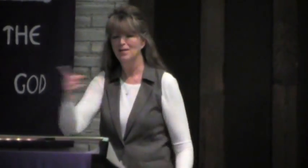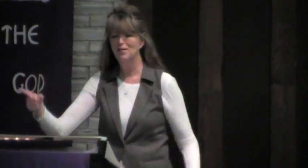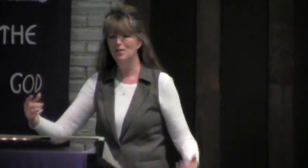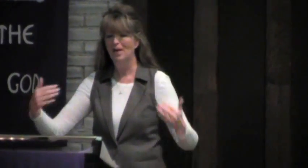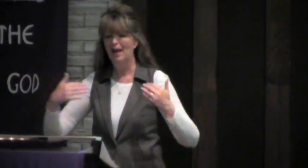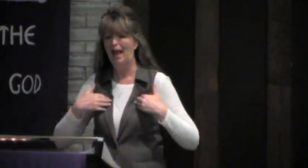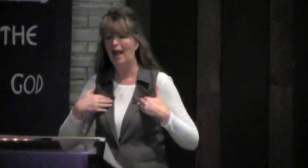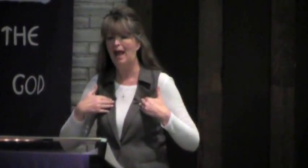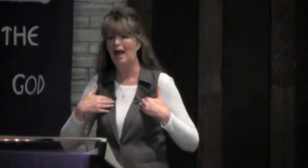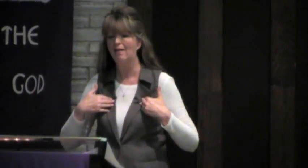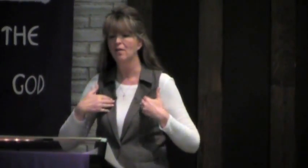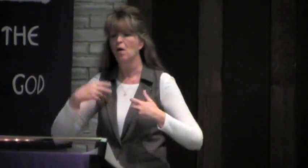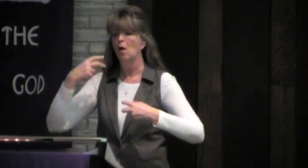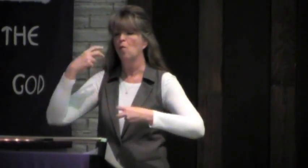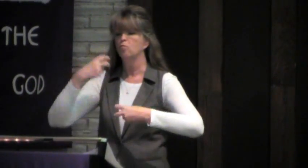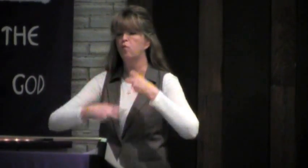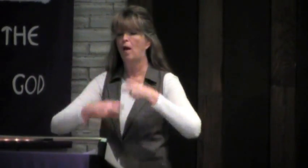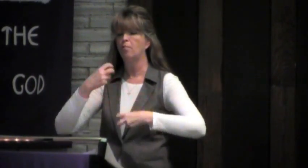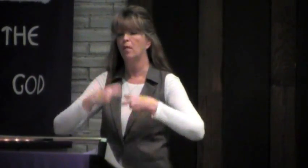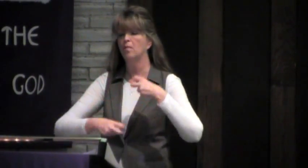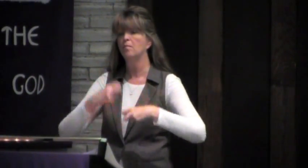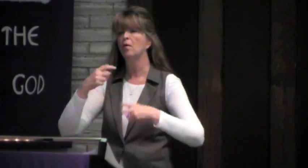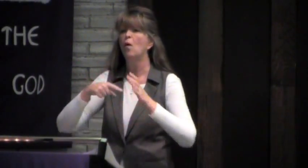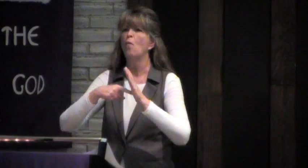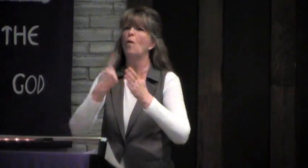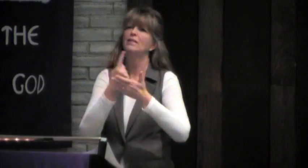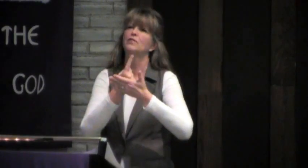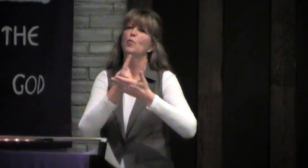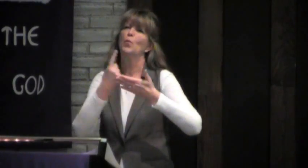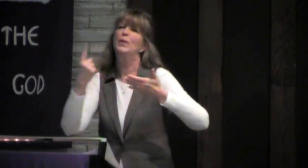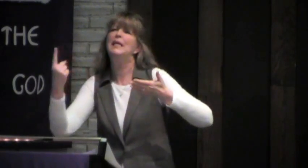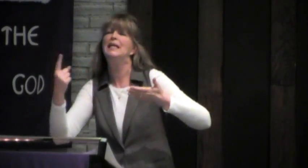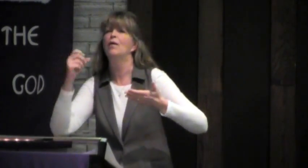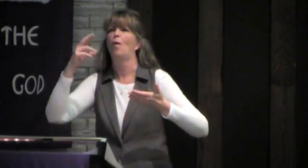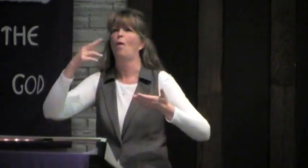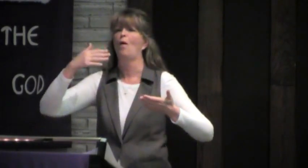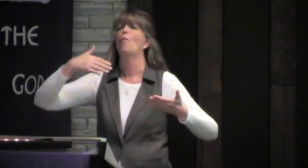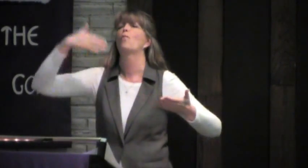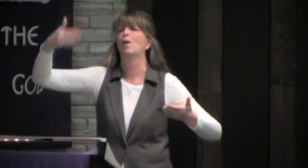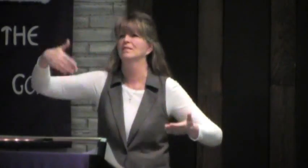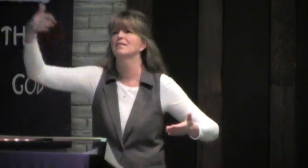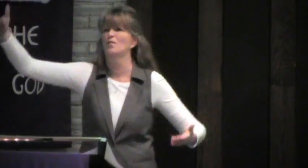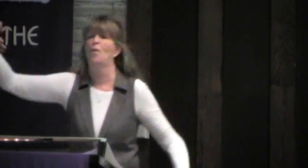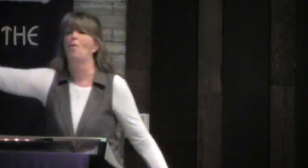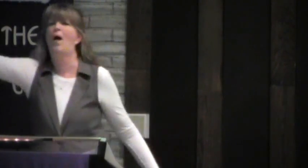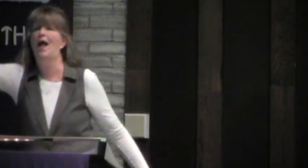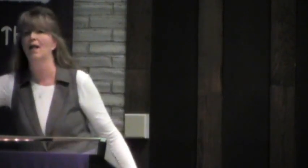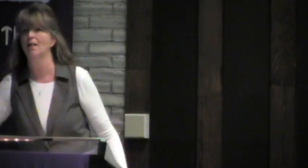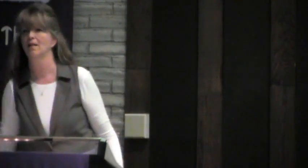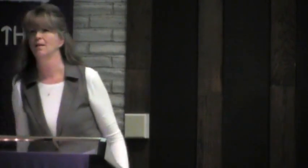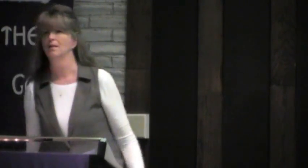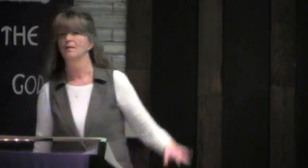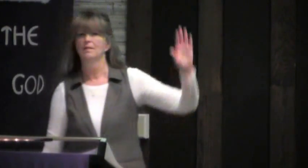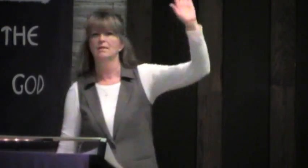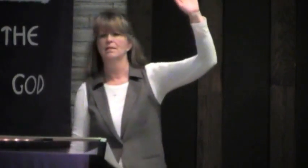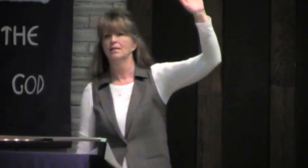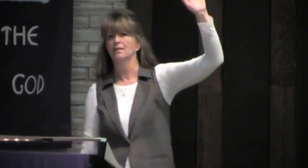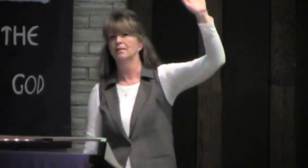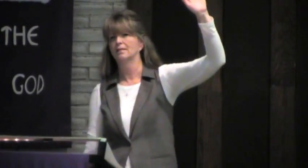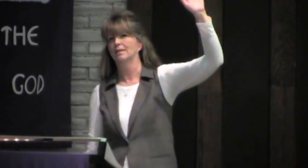How many of you have problems, maybe weekly or occasionally? Let's